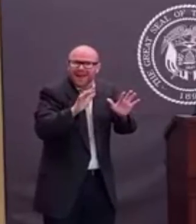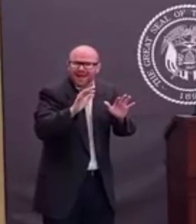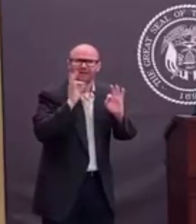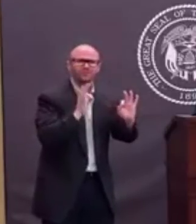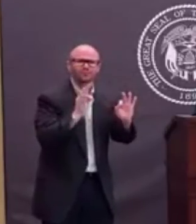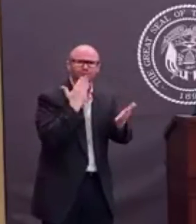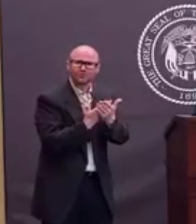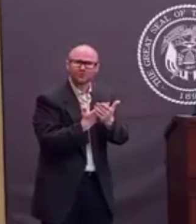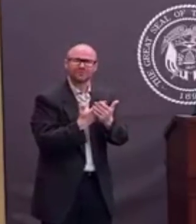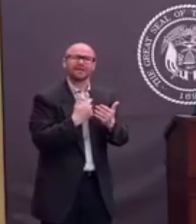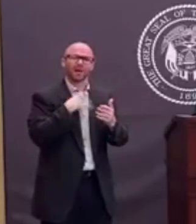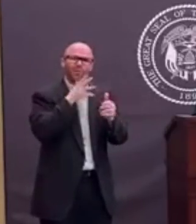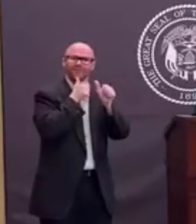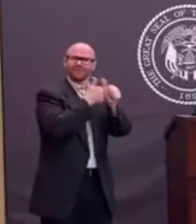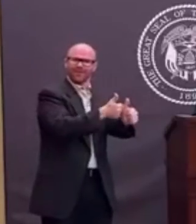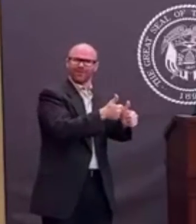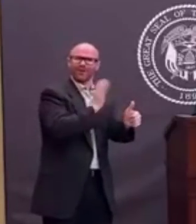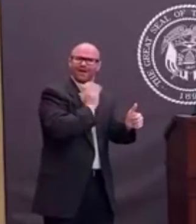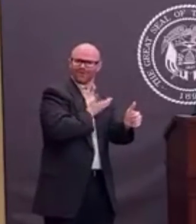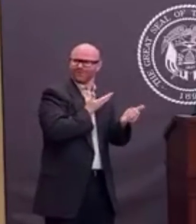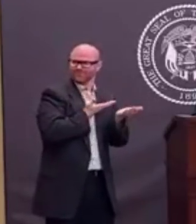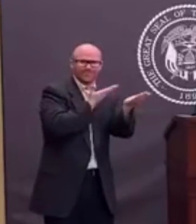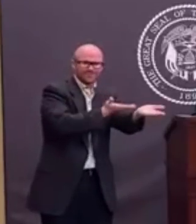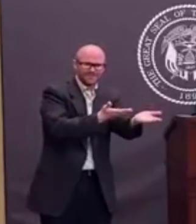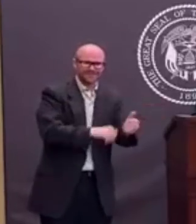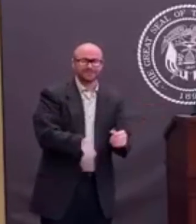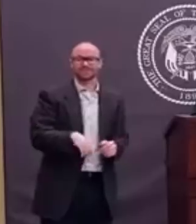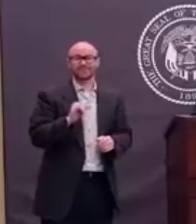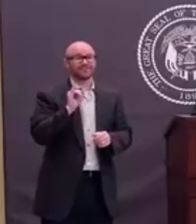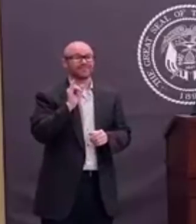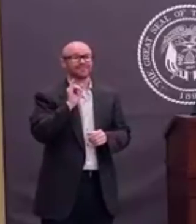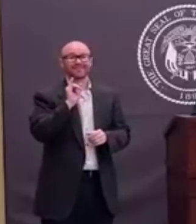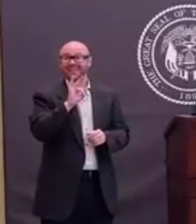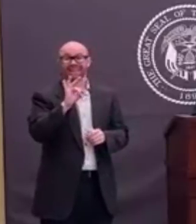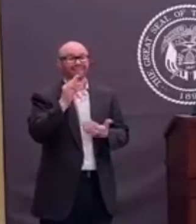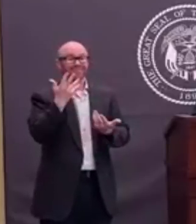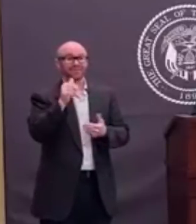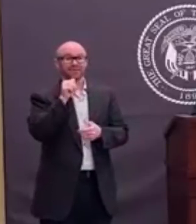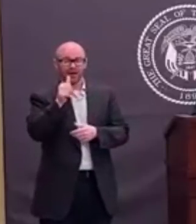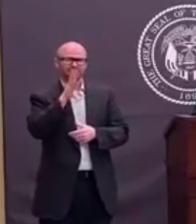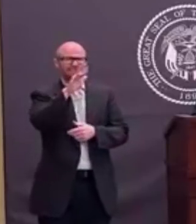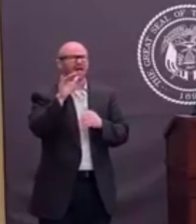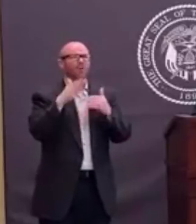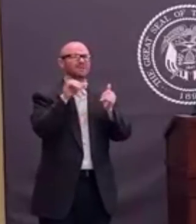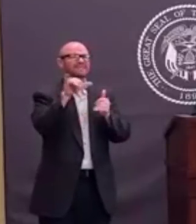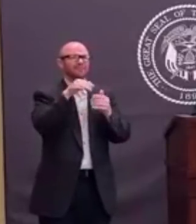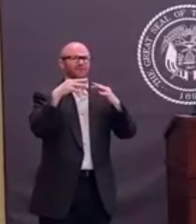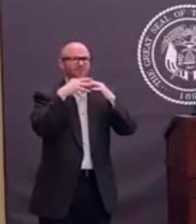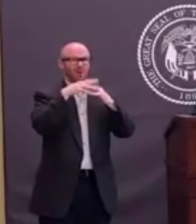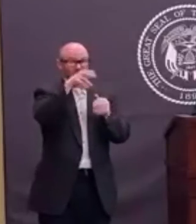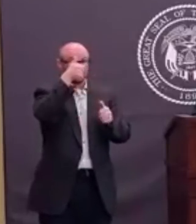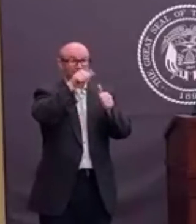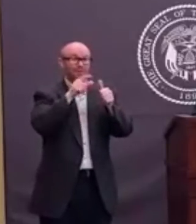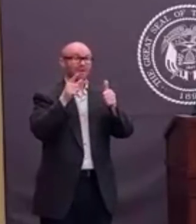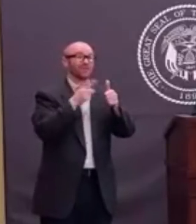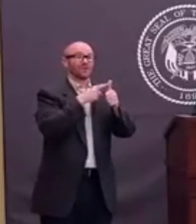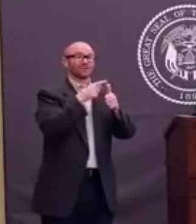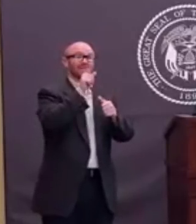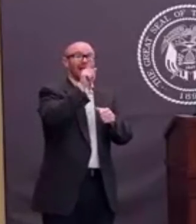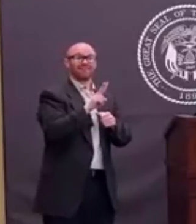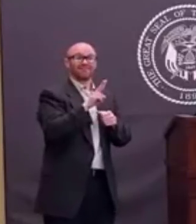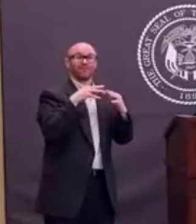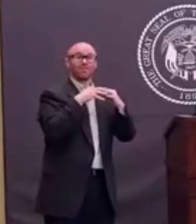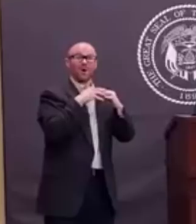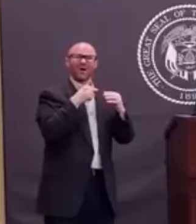working, we'll have to, in fact, reevaluate. It's like a football game at halftime. If we won the first half, we want to maybe do more of the same.